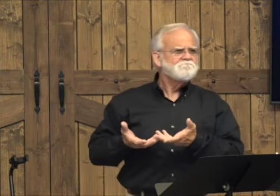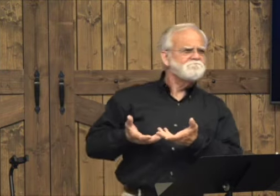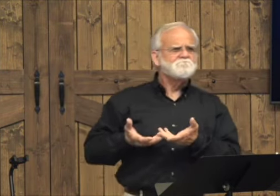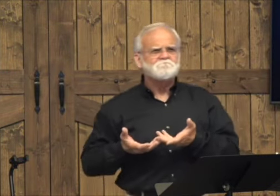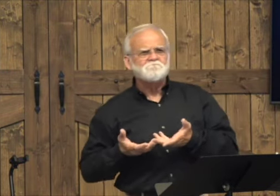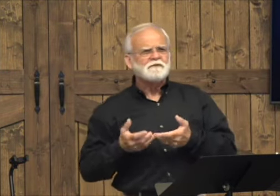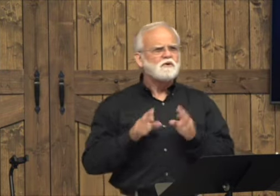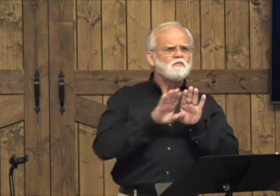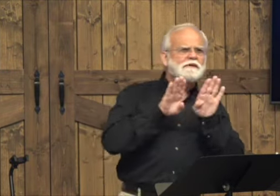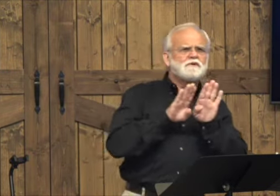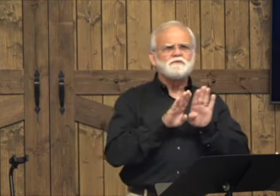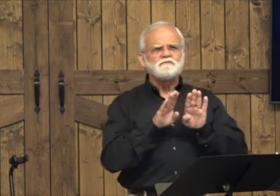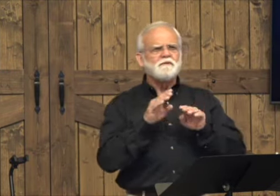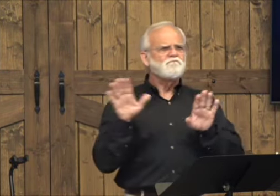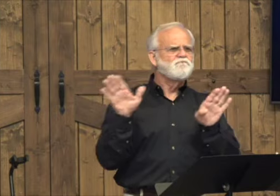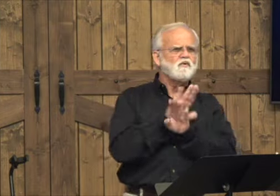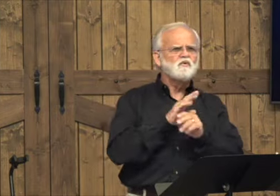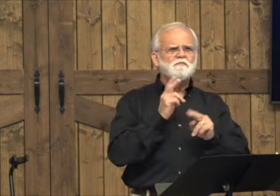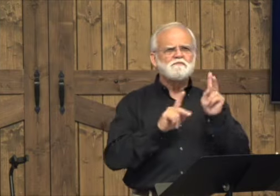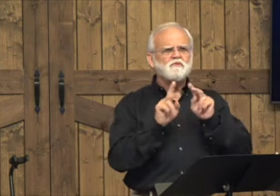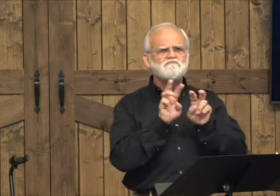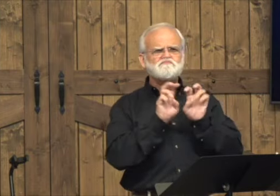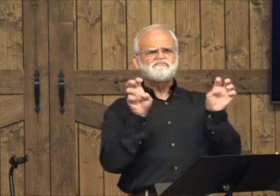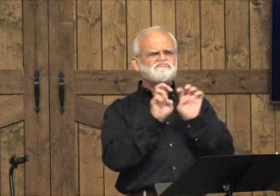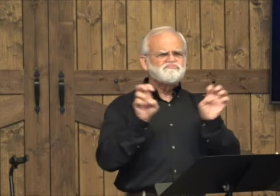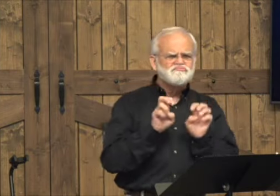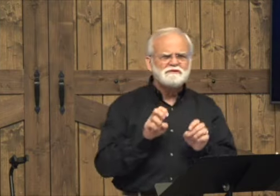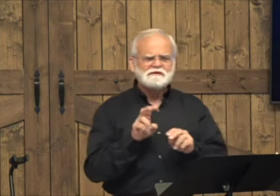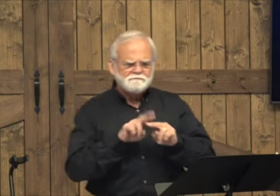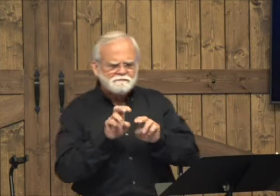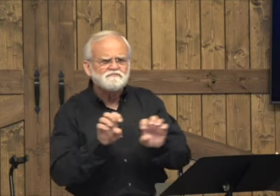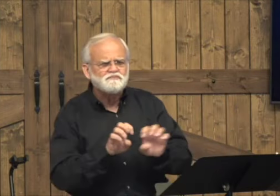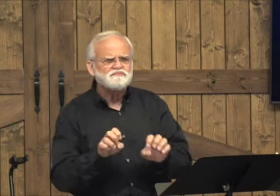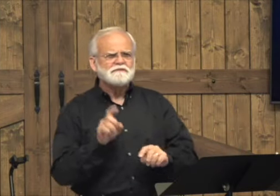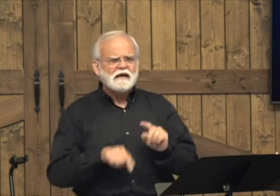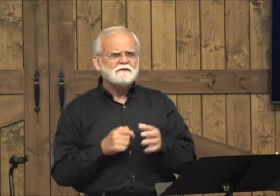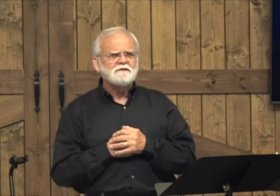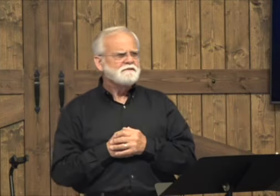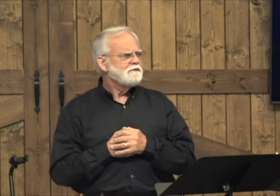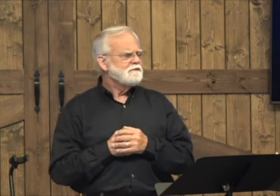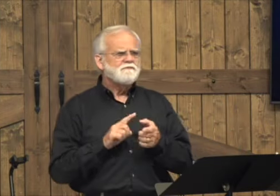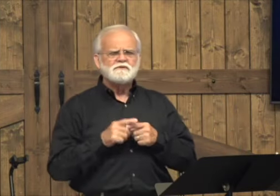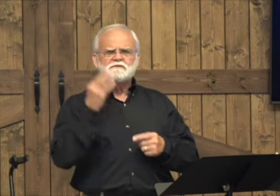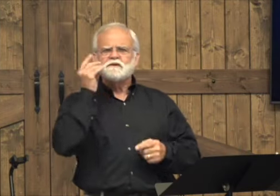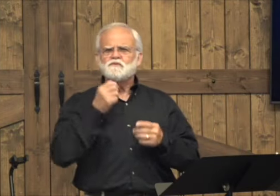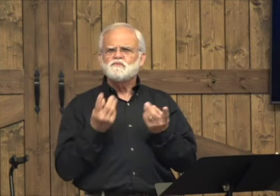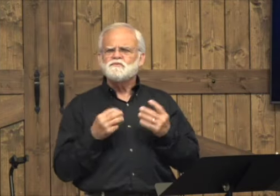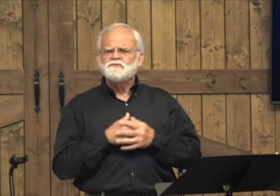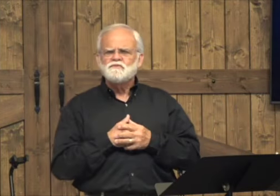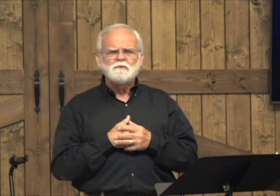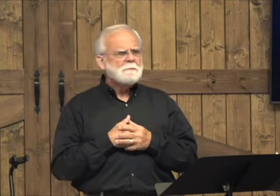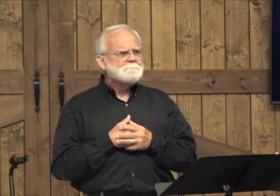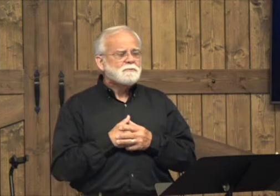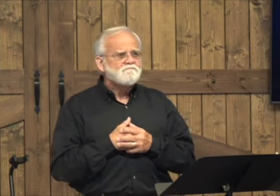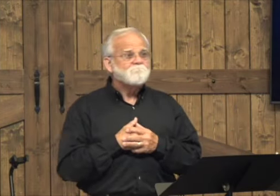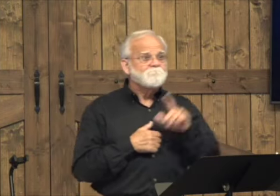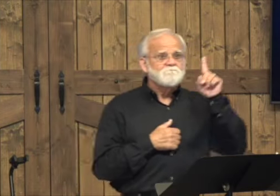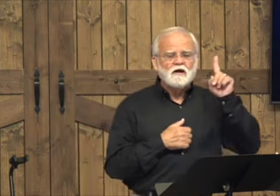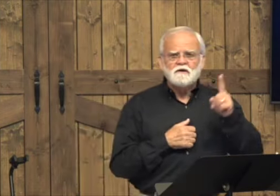Friends approached the house and couldn't get through the door. There was such a crowd. They thought about what